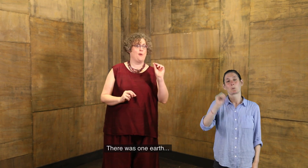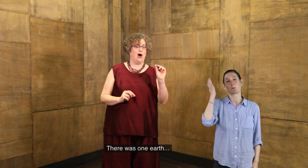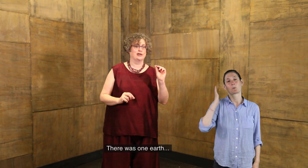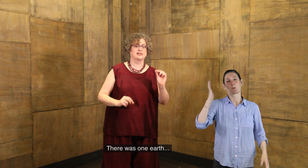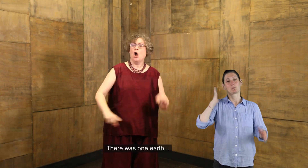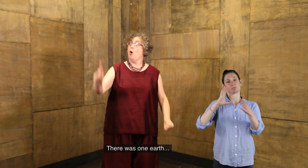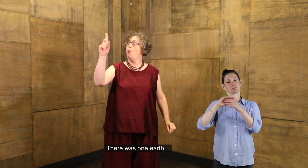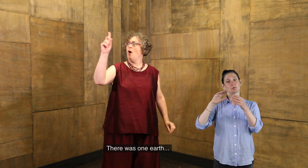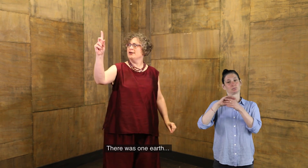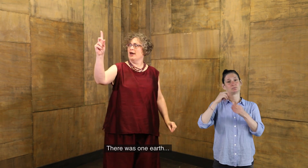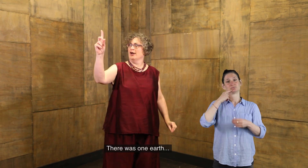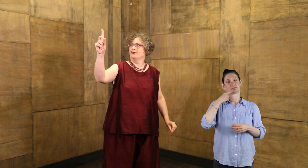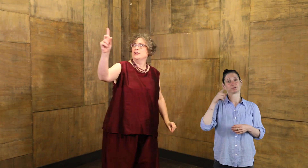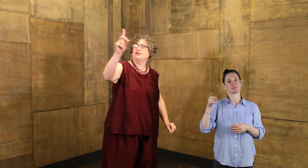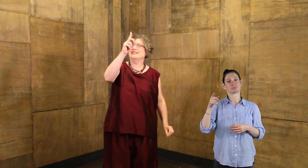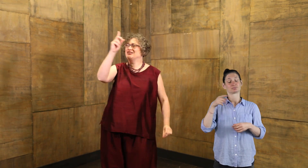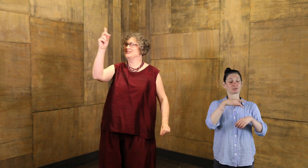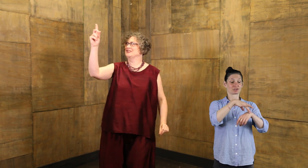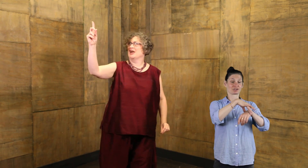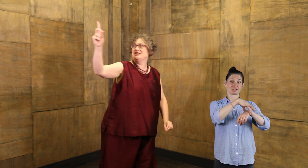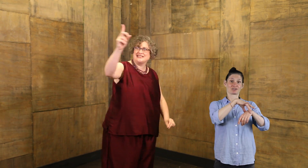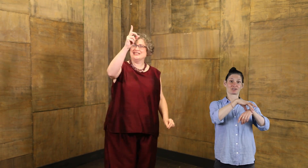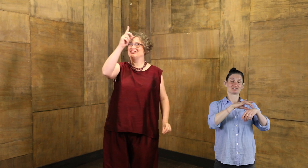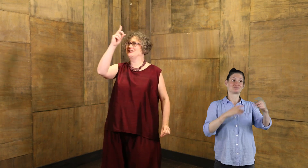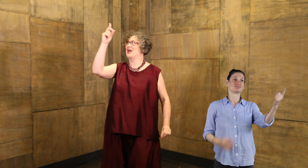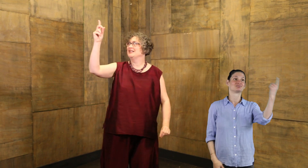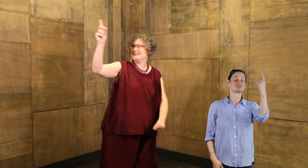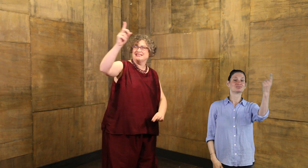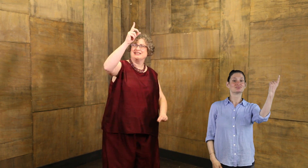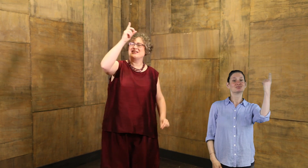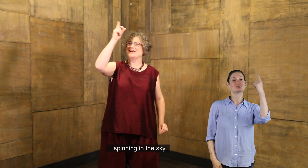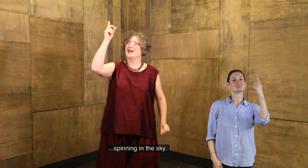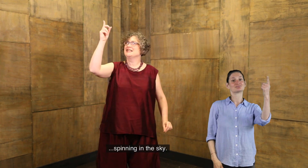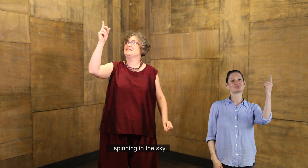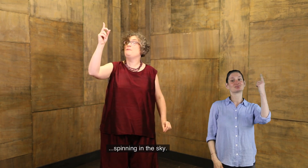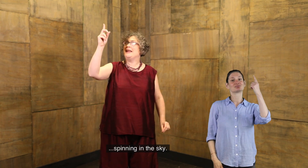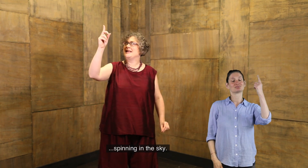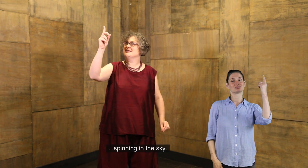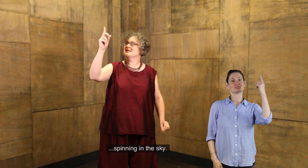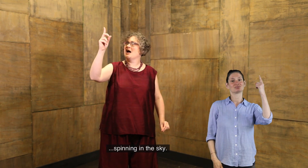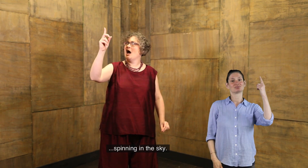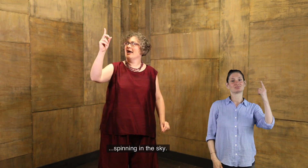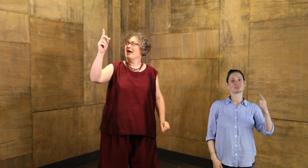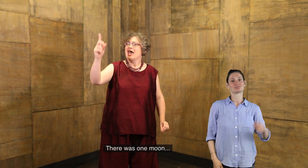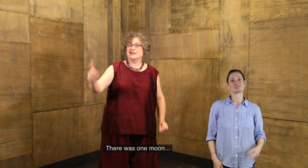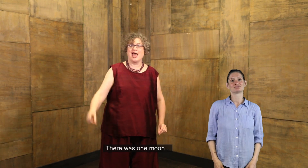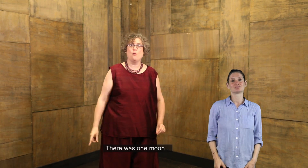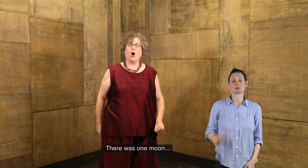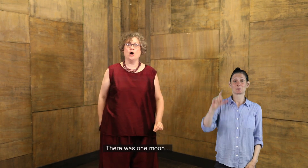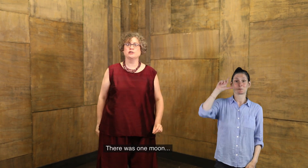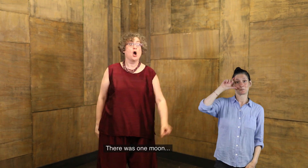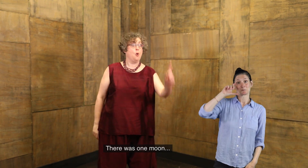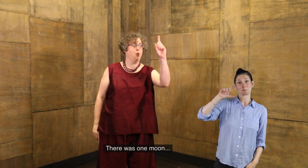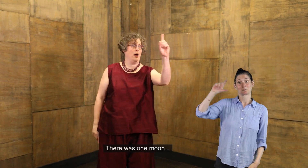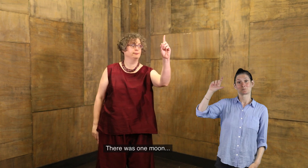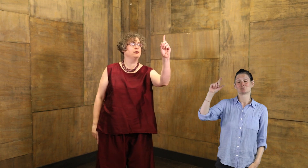there was one Earth spinning in the sky. There